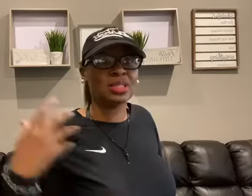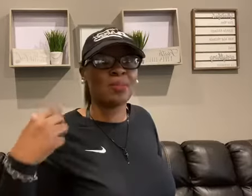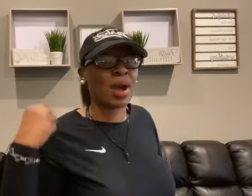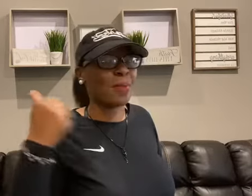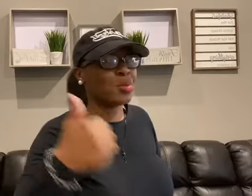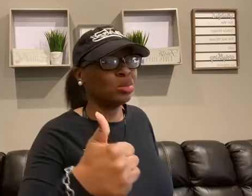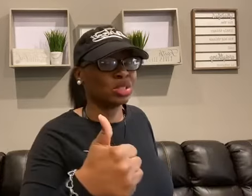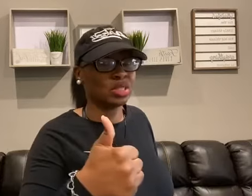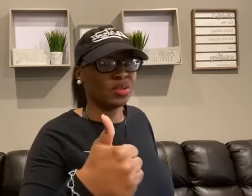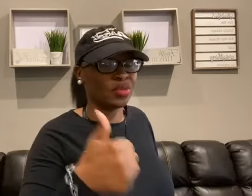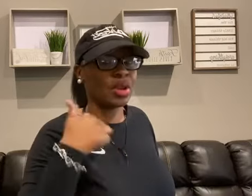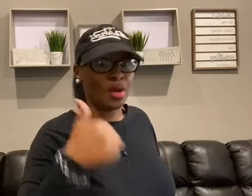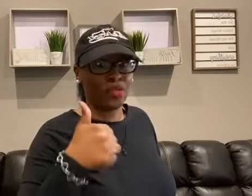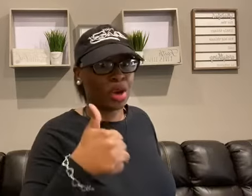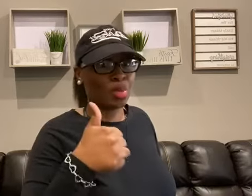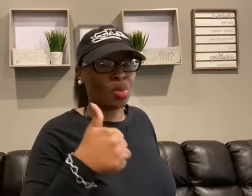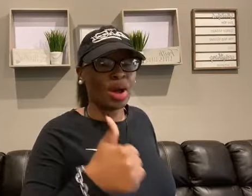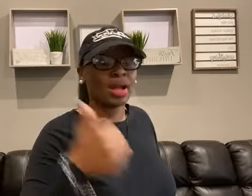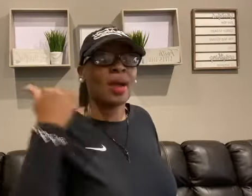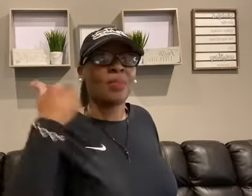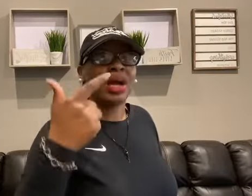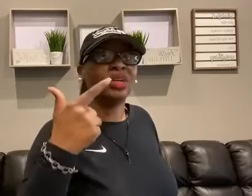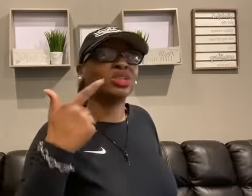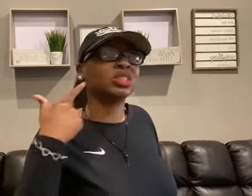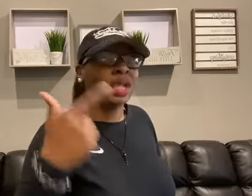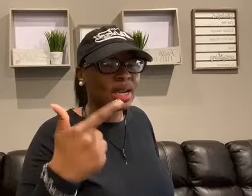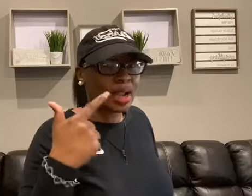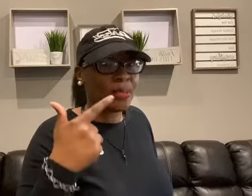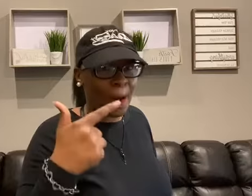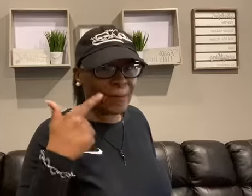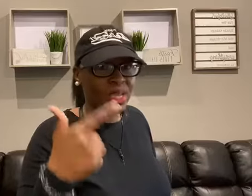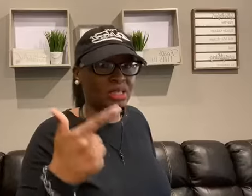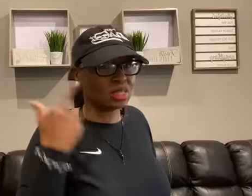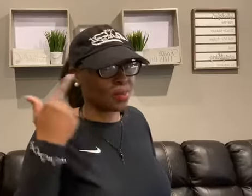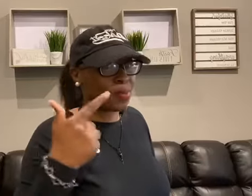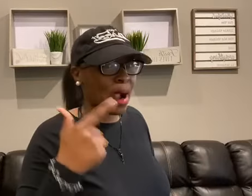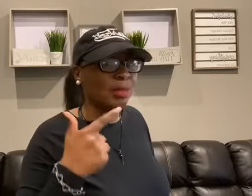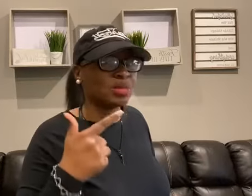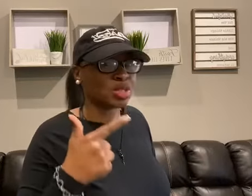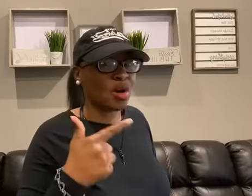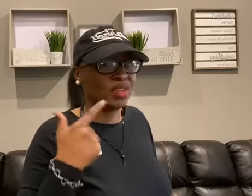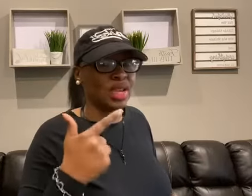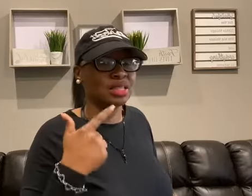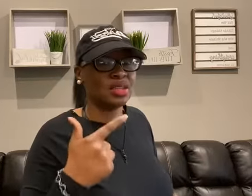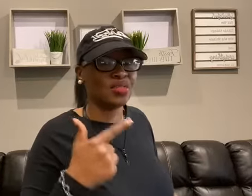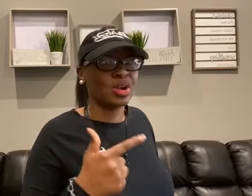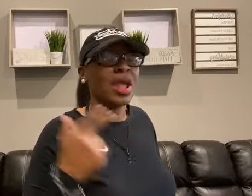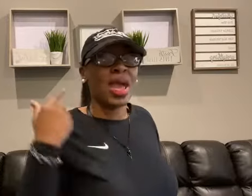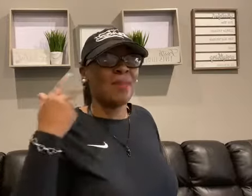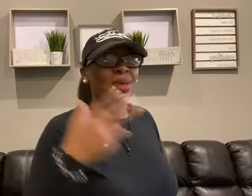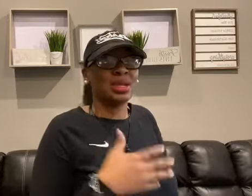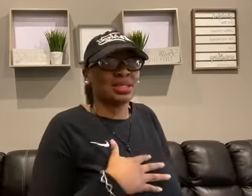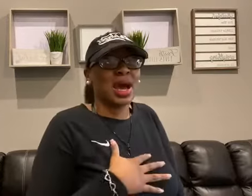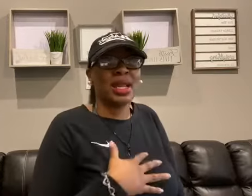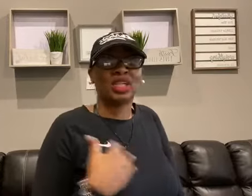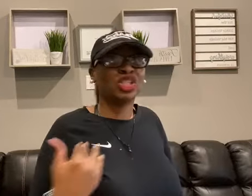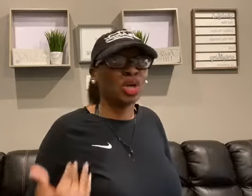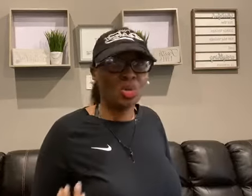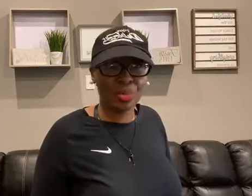is that my approach is different for number one, my understanding about business and problem solving is different. And because God has shown